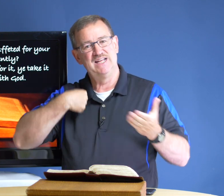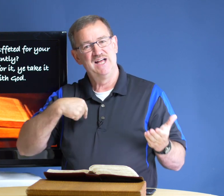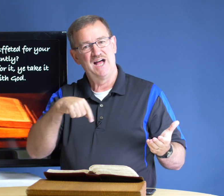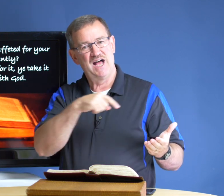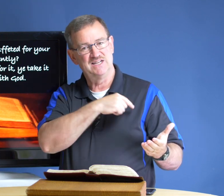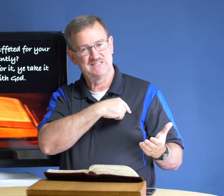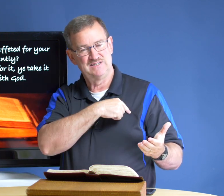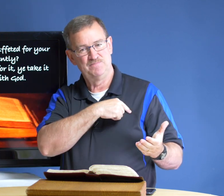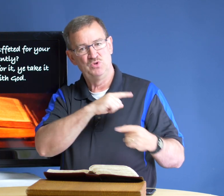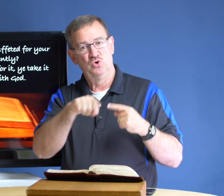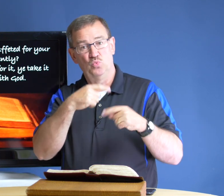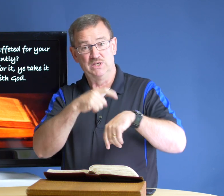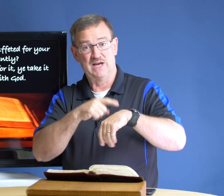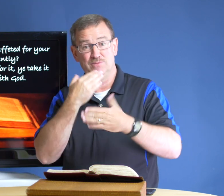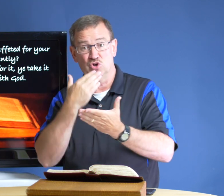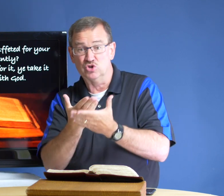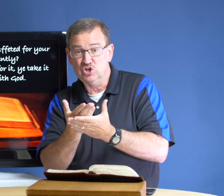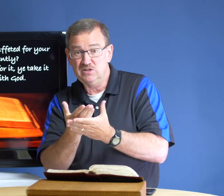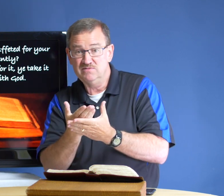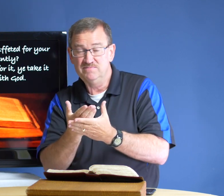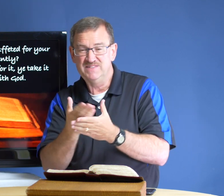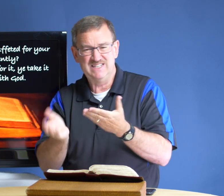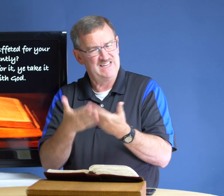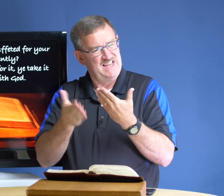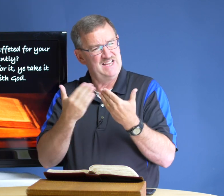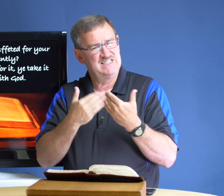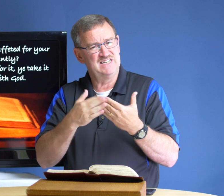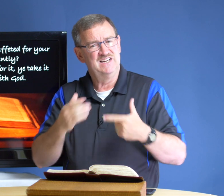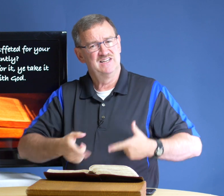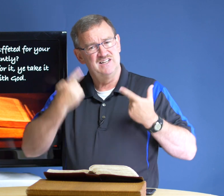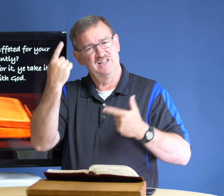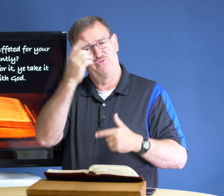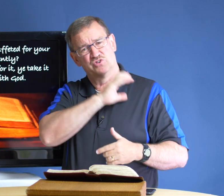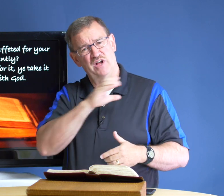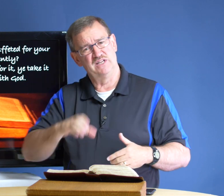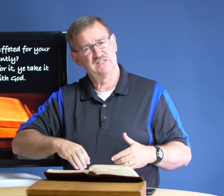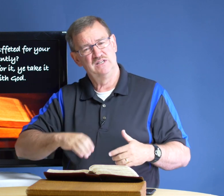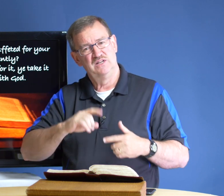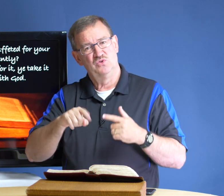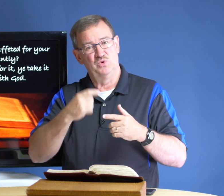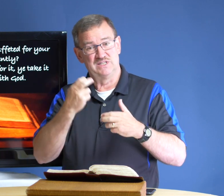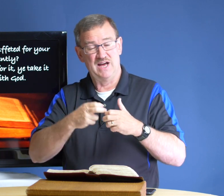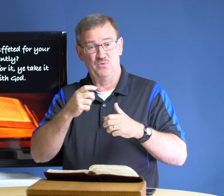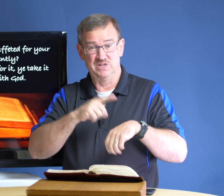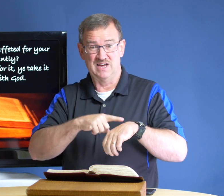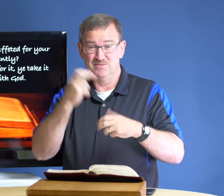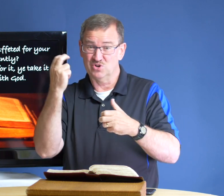us when times are good it's easy to live for christ when times when times are